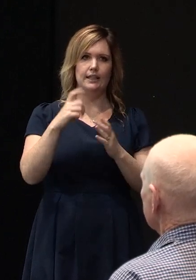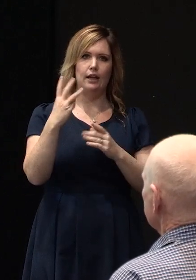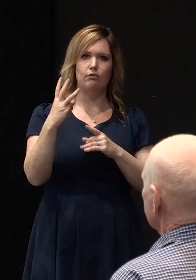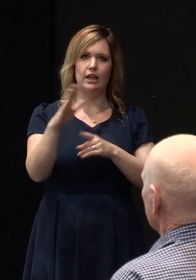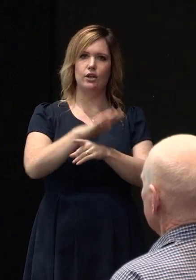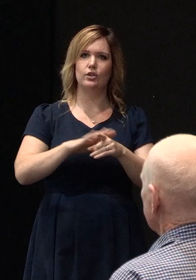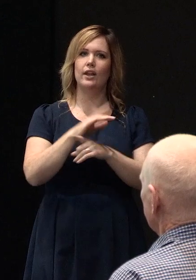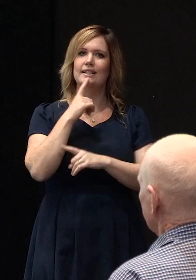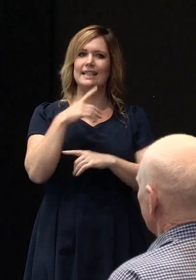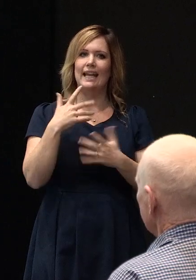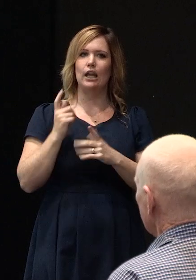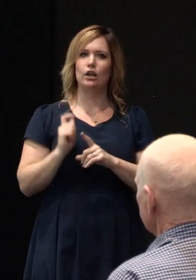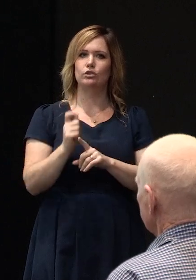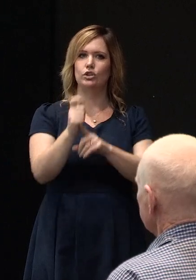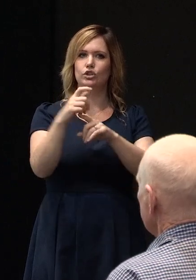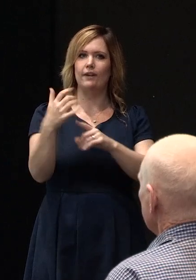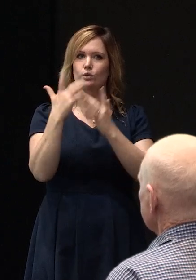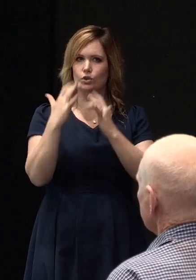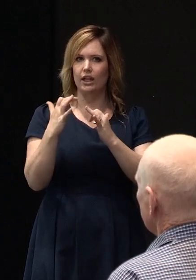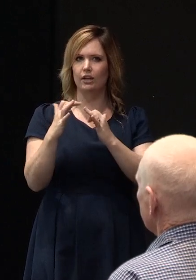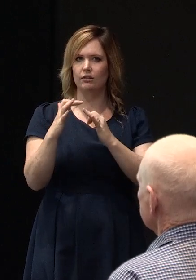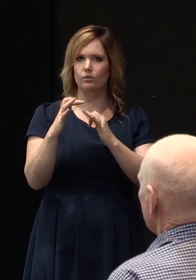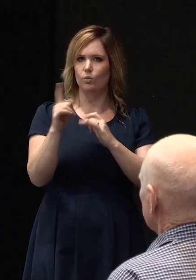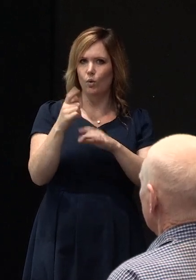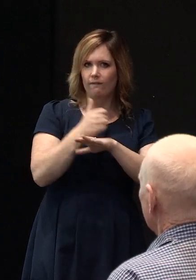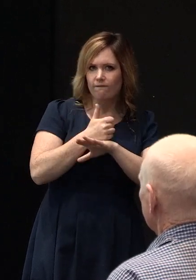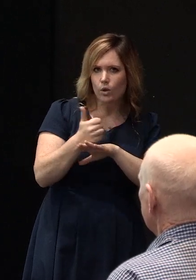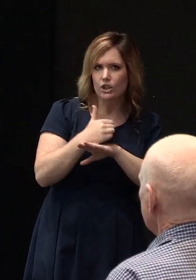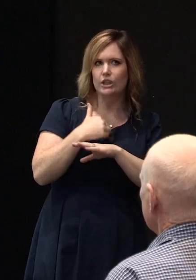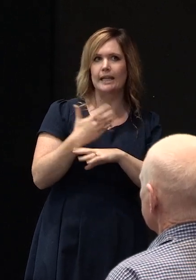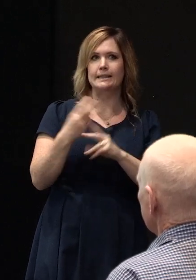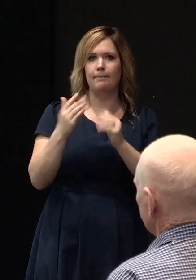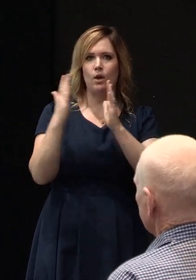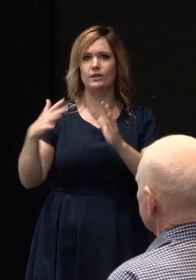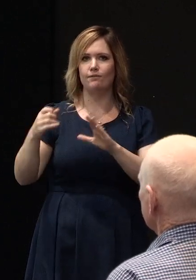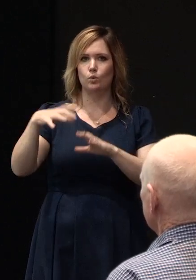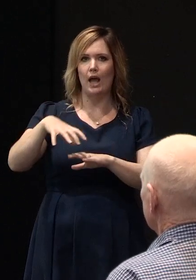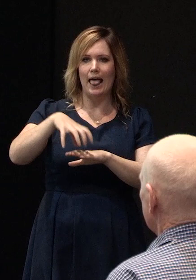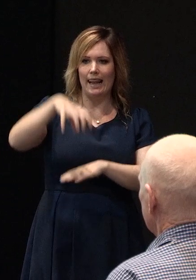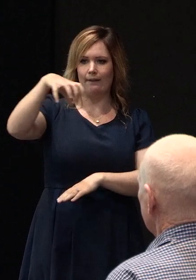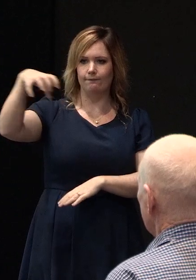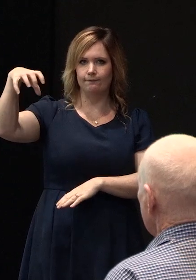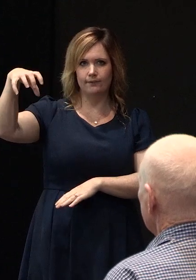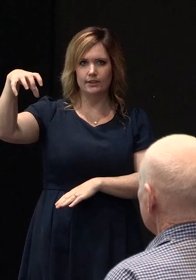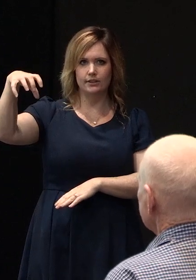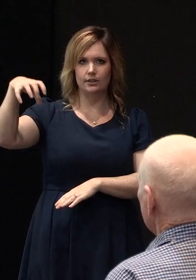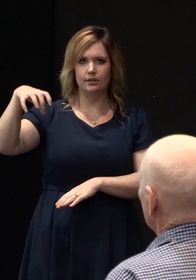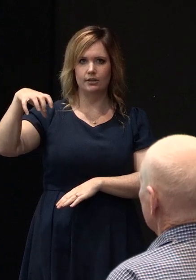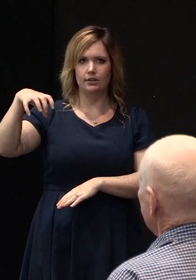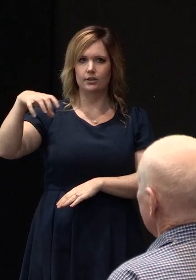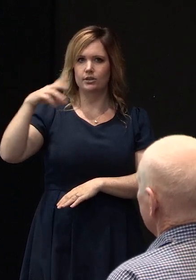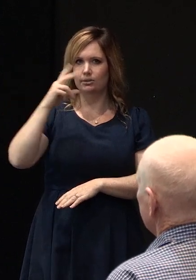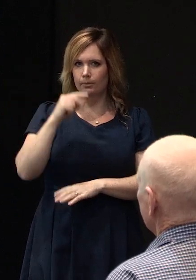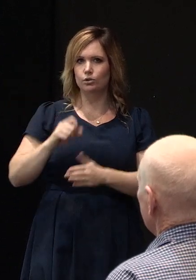reconstruction has got to be checked with the foundations and some houses have to be lifted etc to maintain